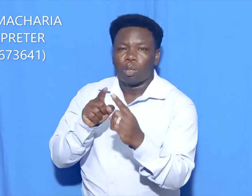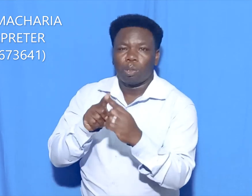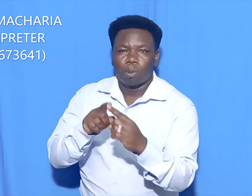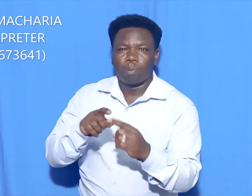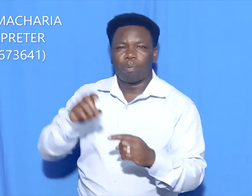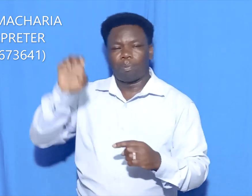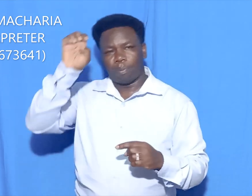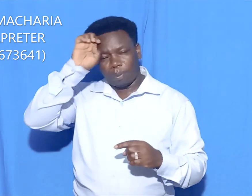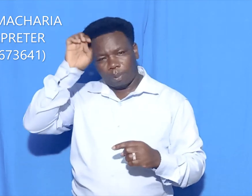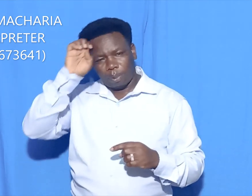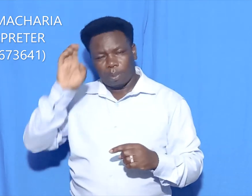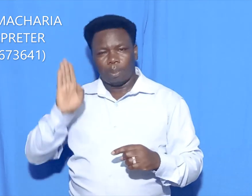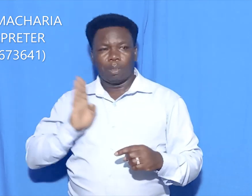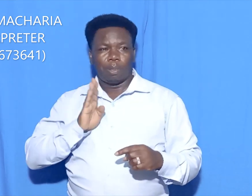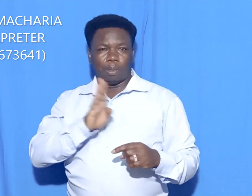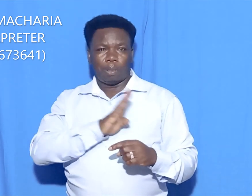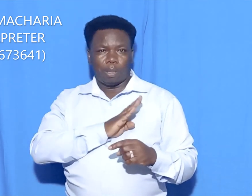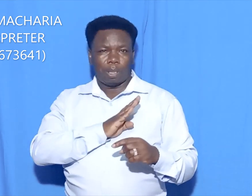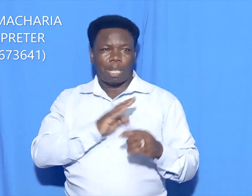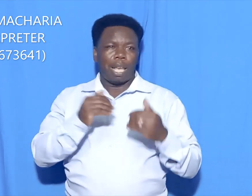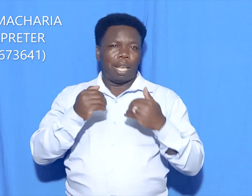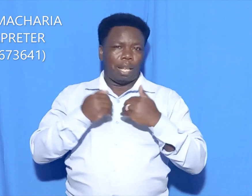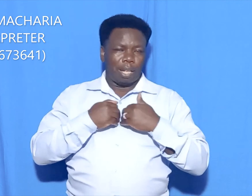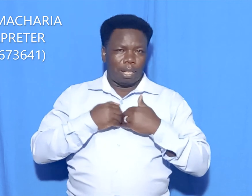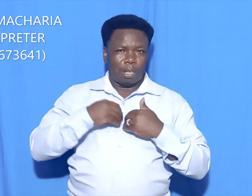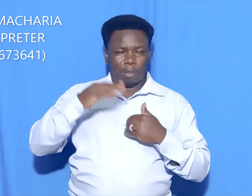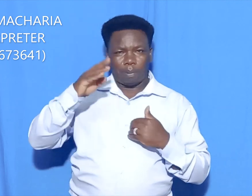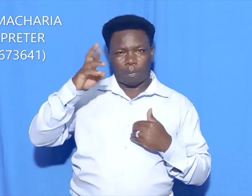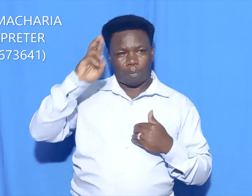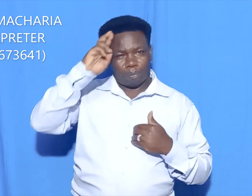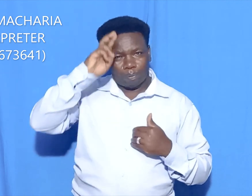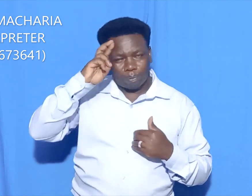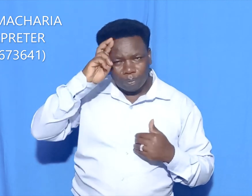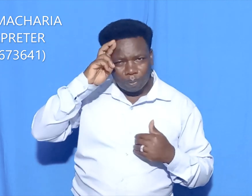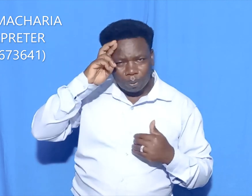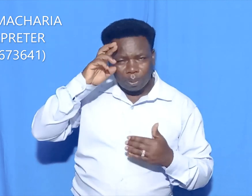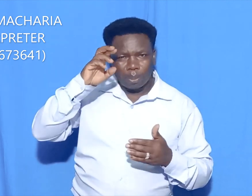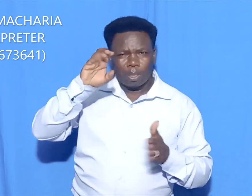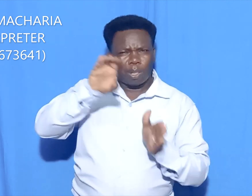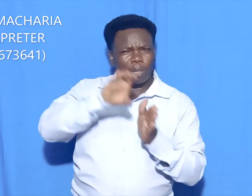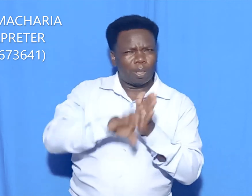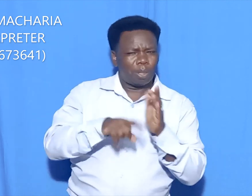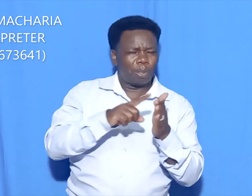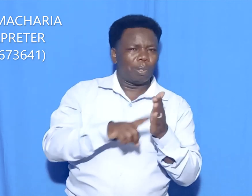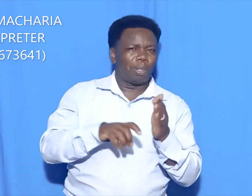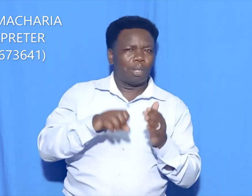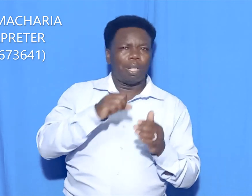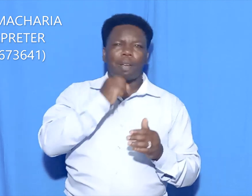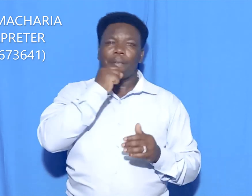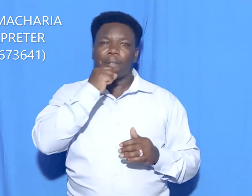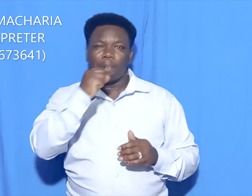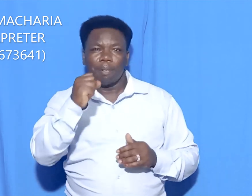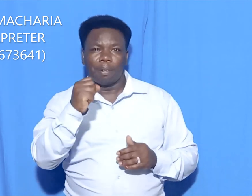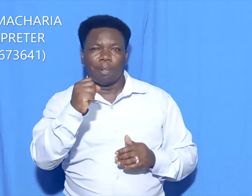varied results. The course info is 500 shillings. The title